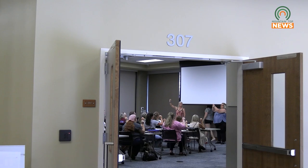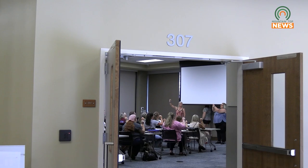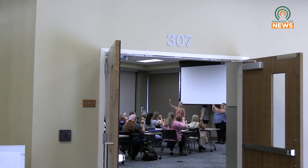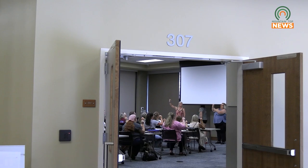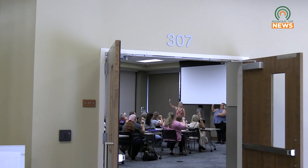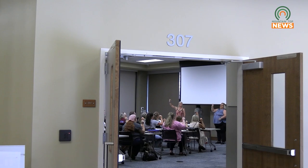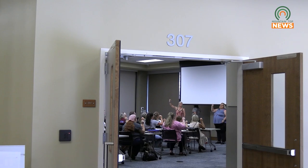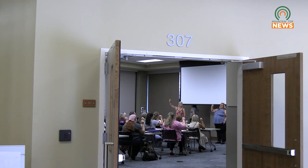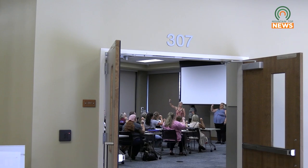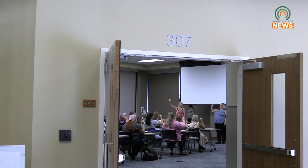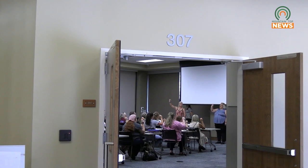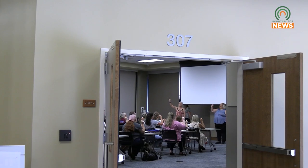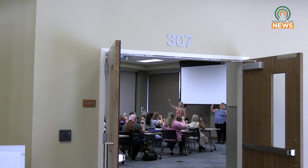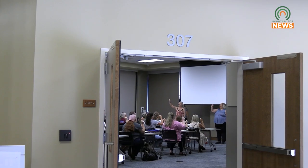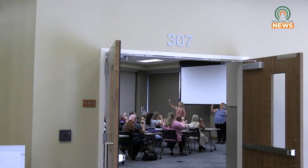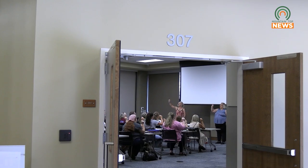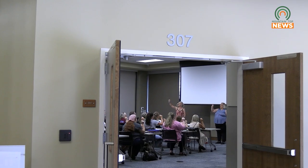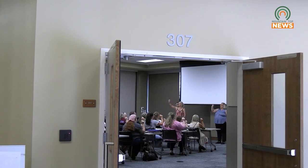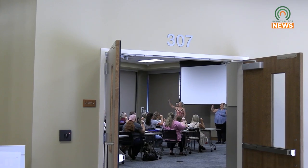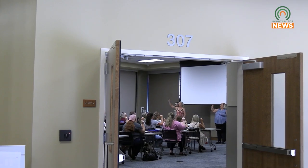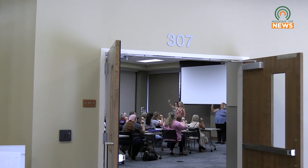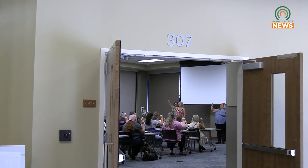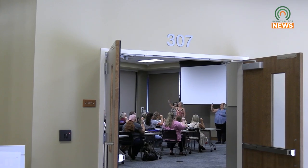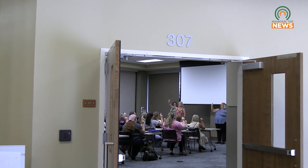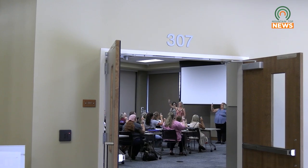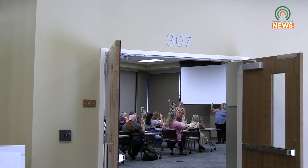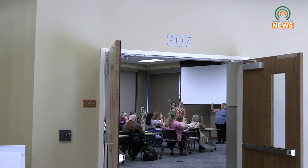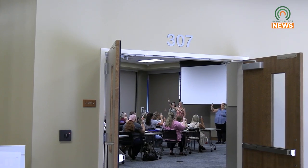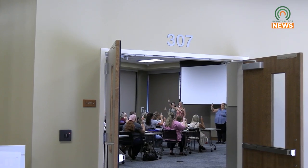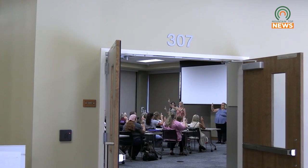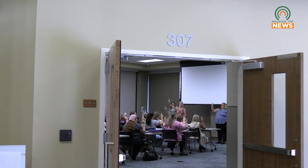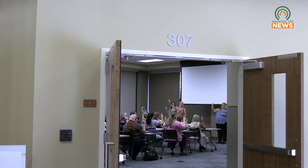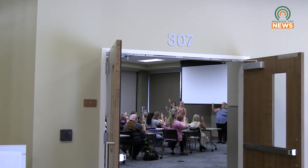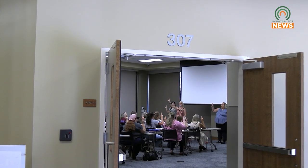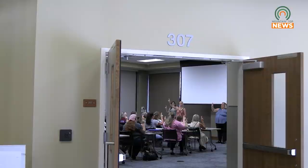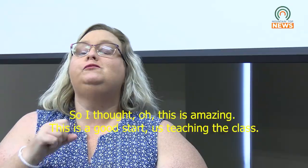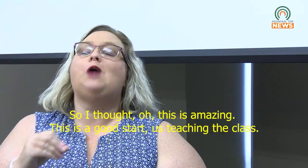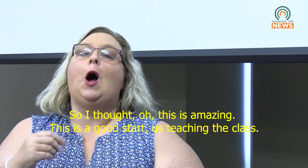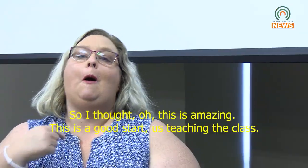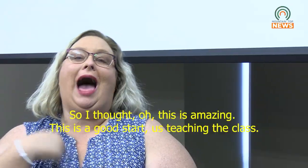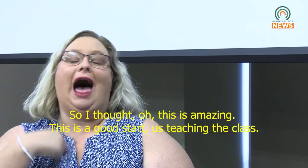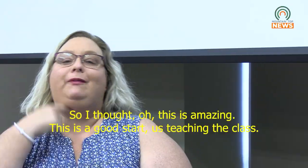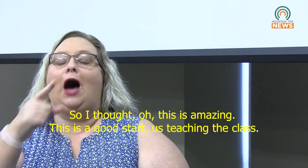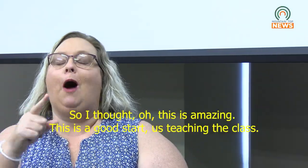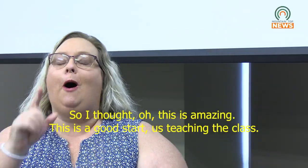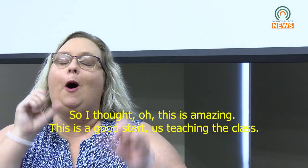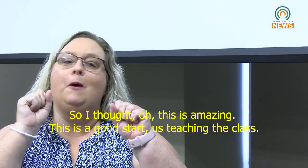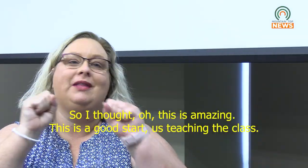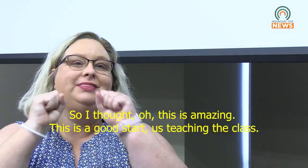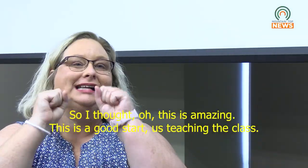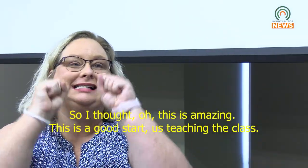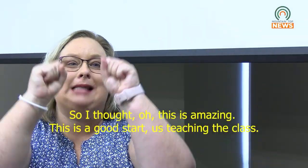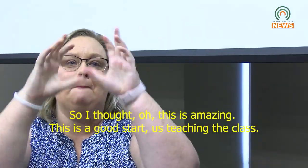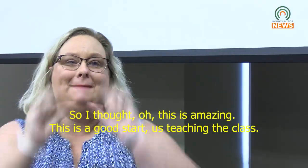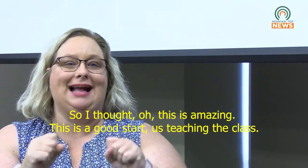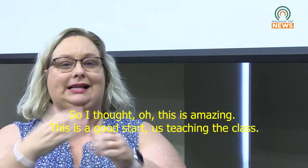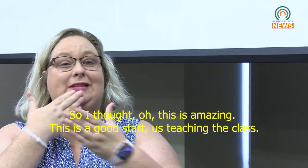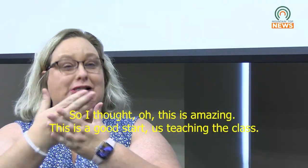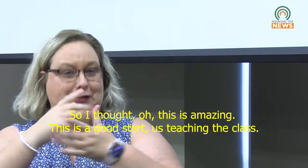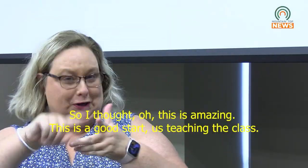class this week, and organizers expect more attendance as the class continues. So, how about all students are making this a